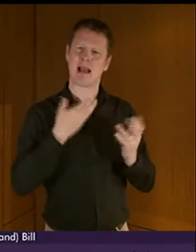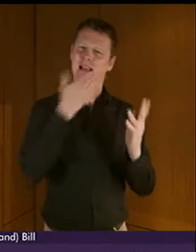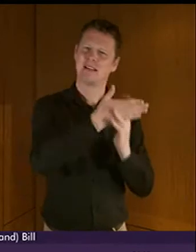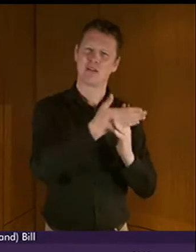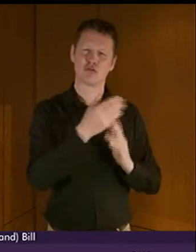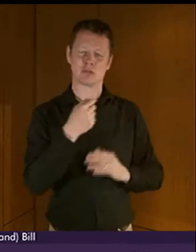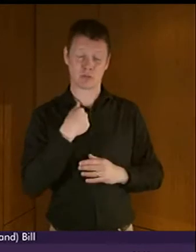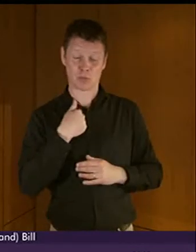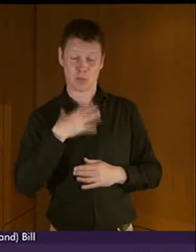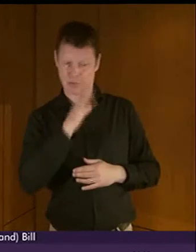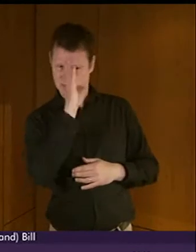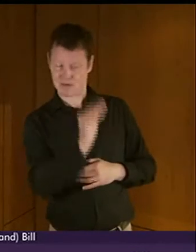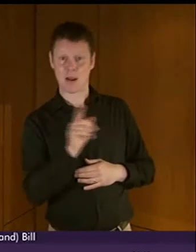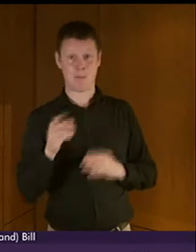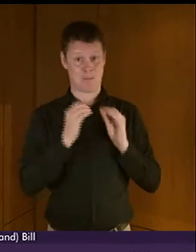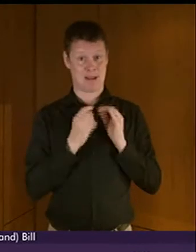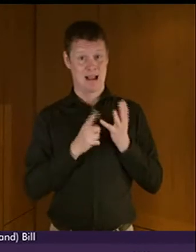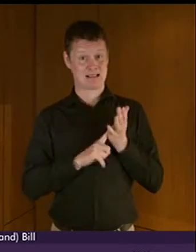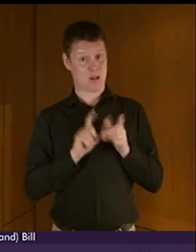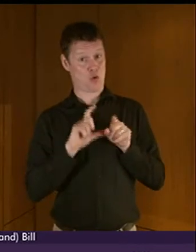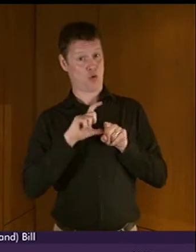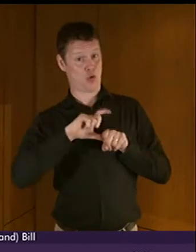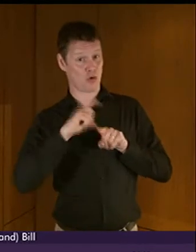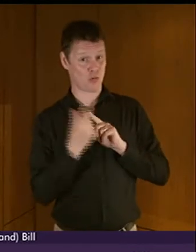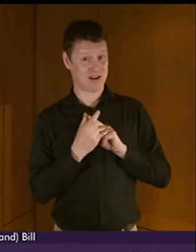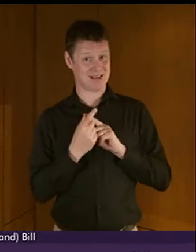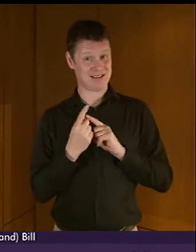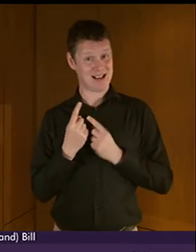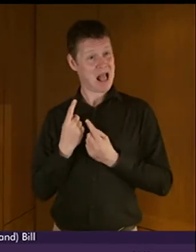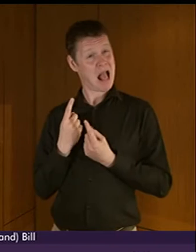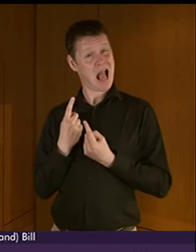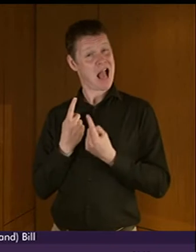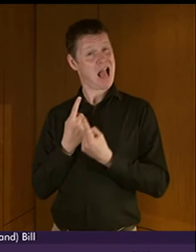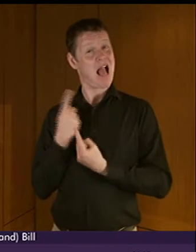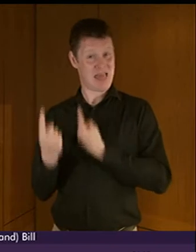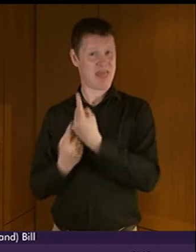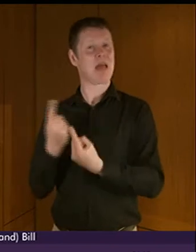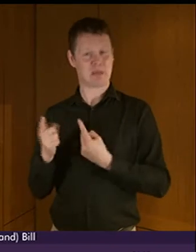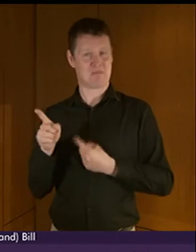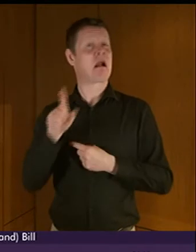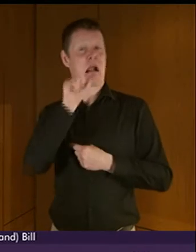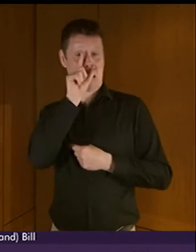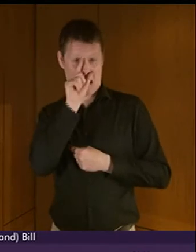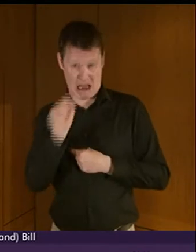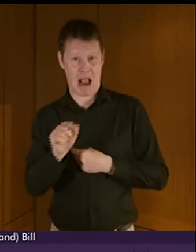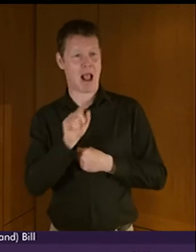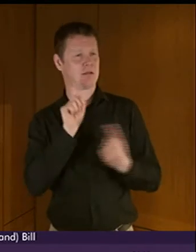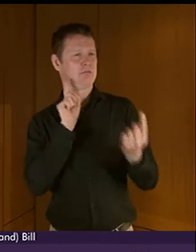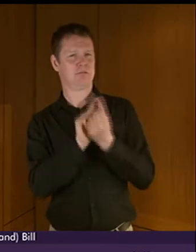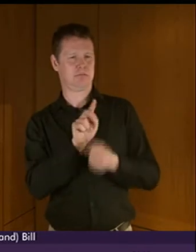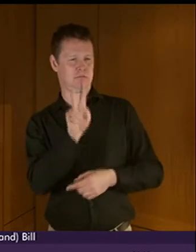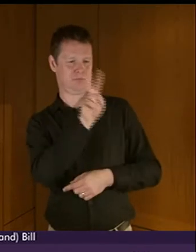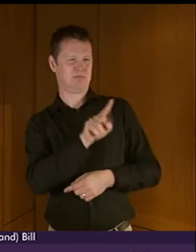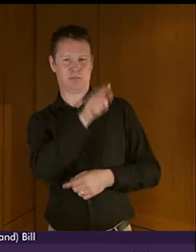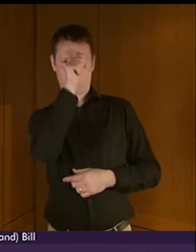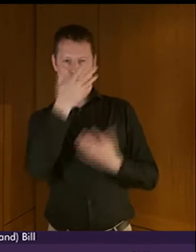member that the BSL community themselves can usually tell which part of Scotland or any other part of Britain where